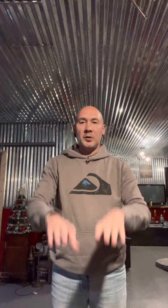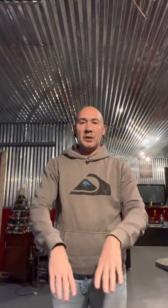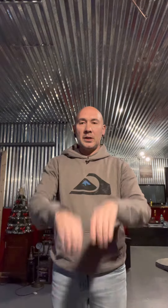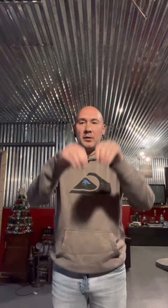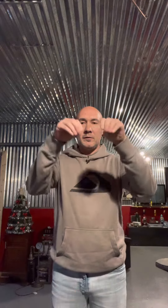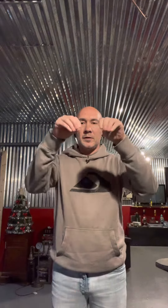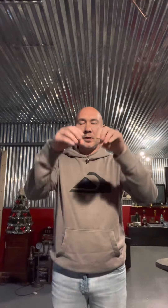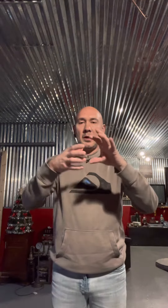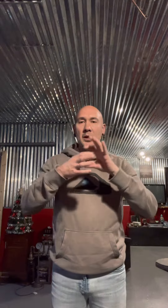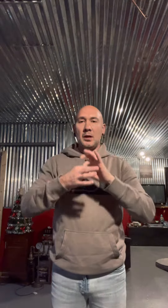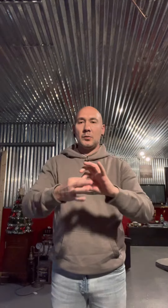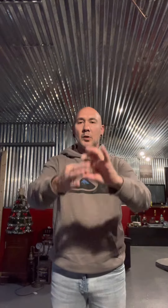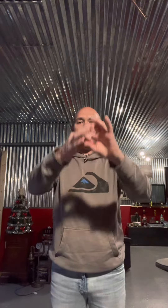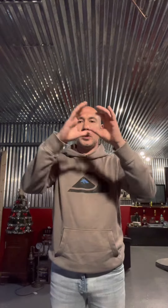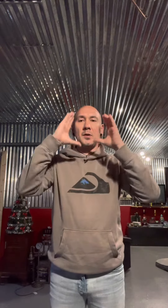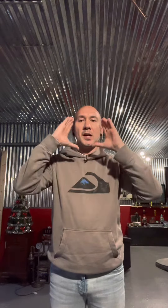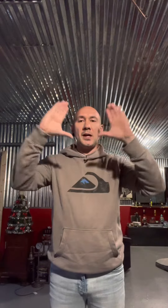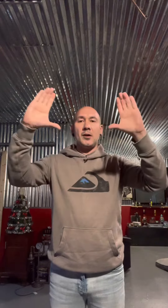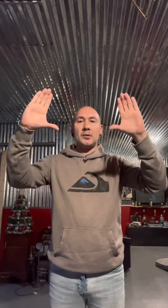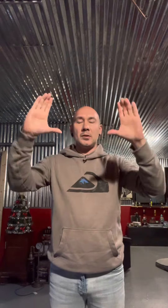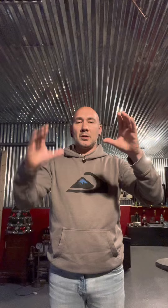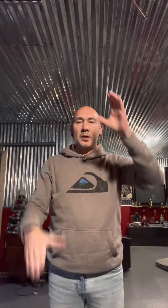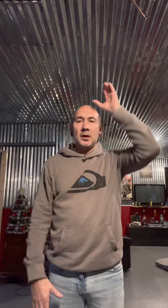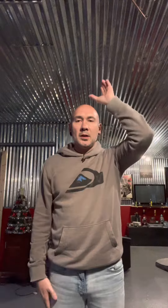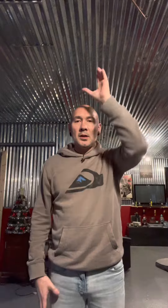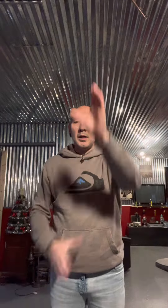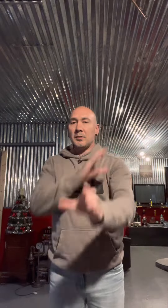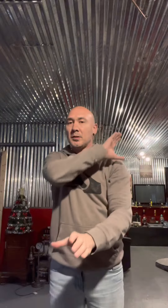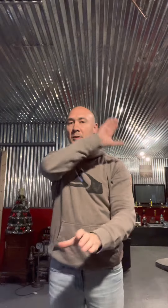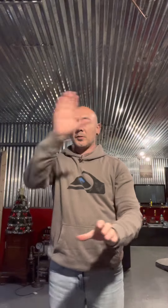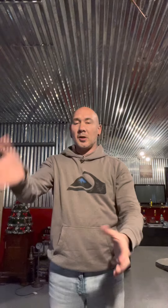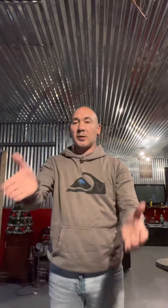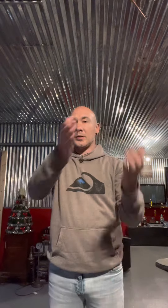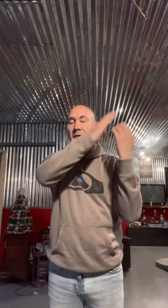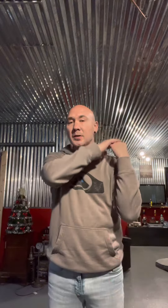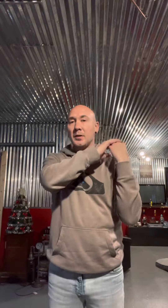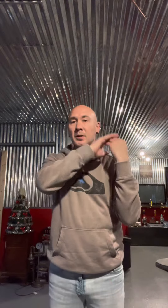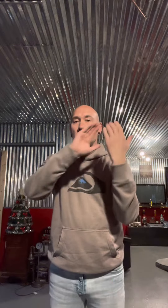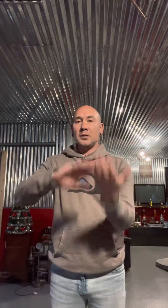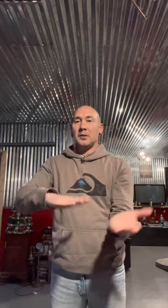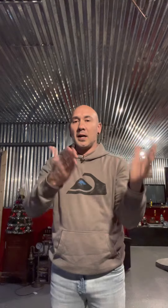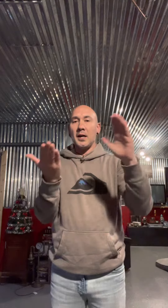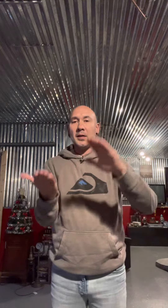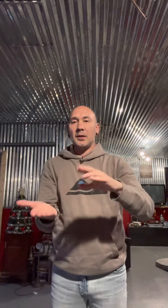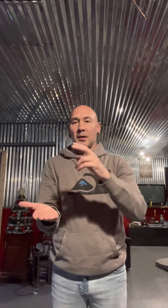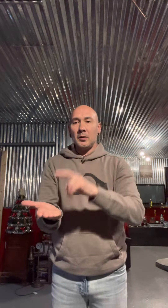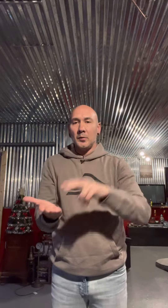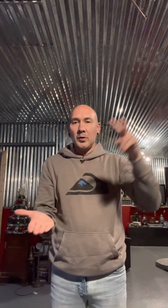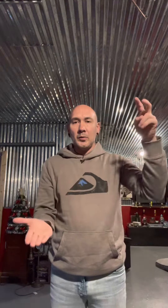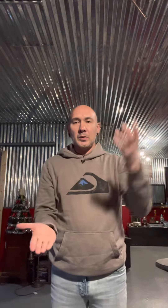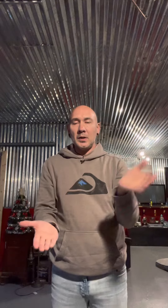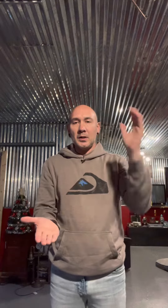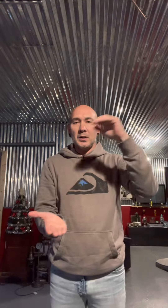we live, as one we cry out. Carried the cross, died and rose again.